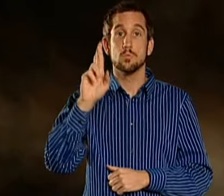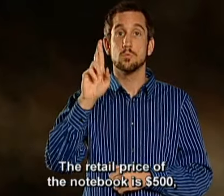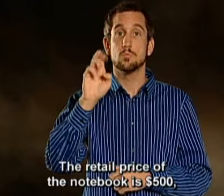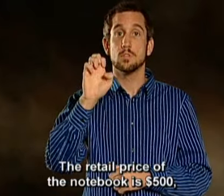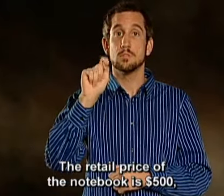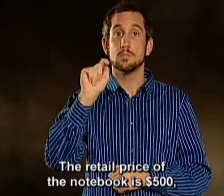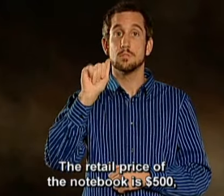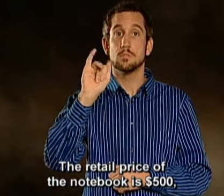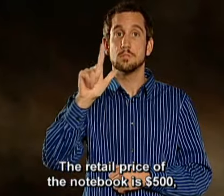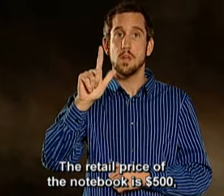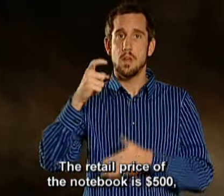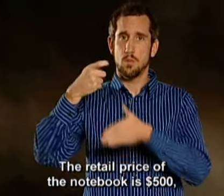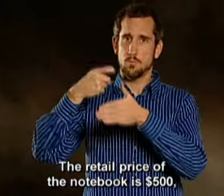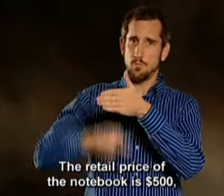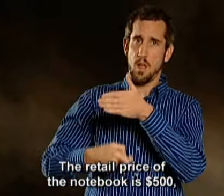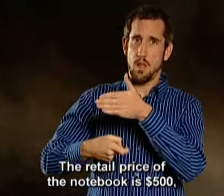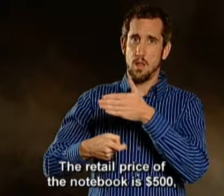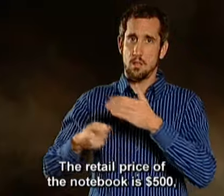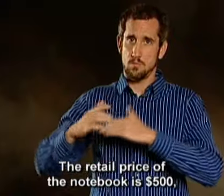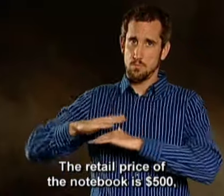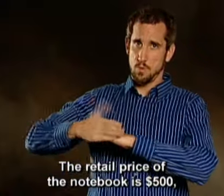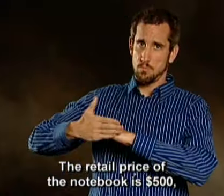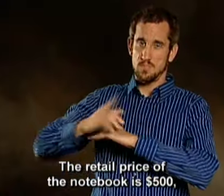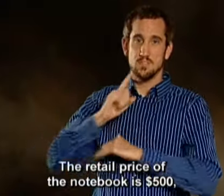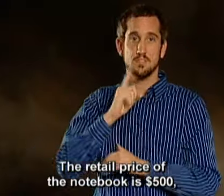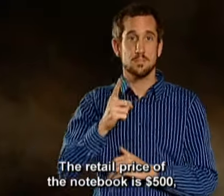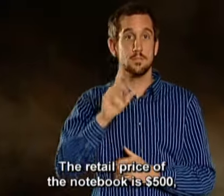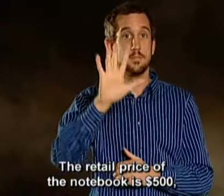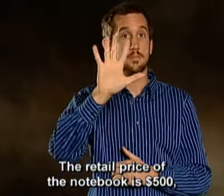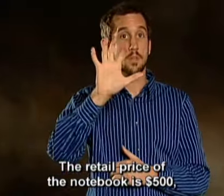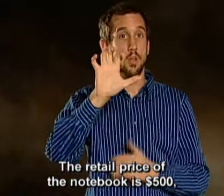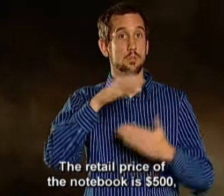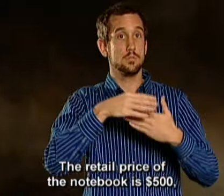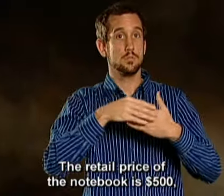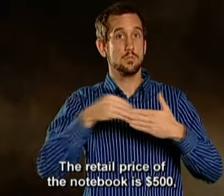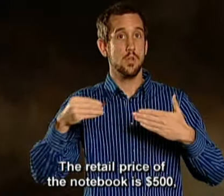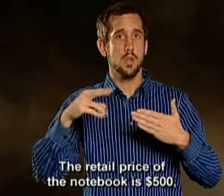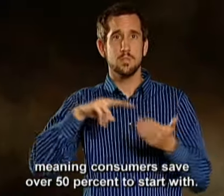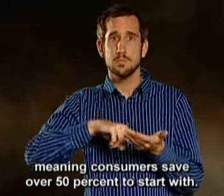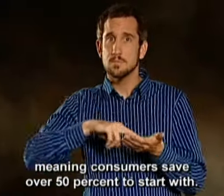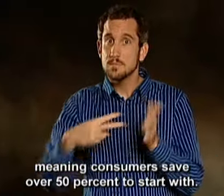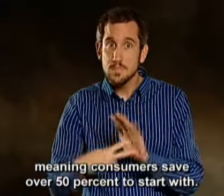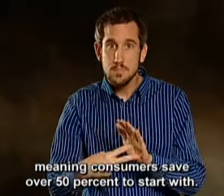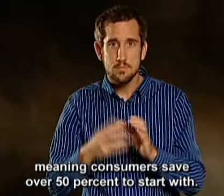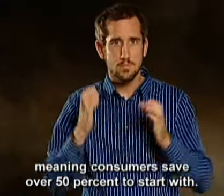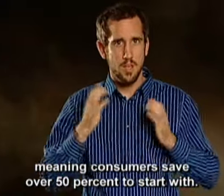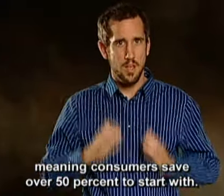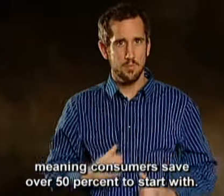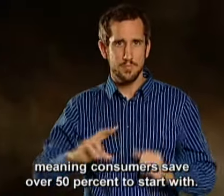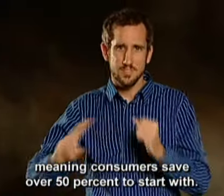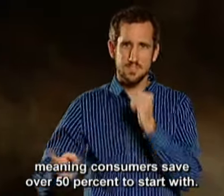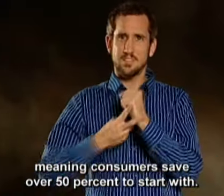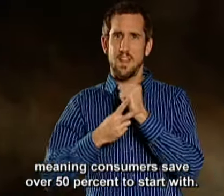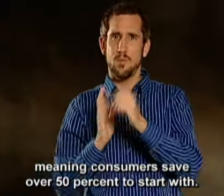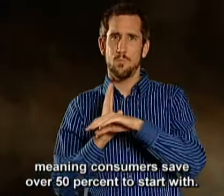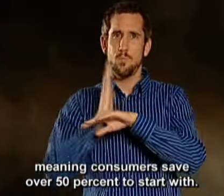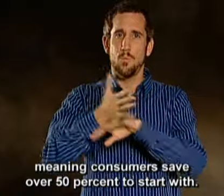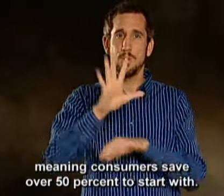The retail price of the notebook is $500, meaning consumers save over 50% to